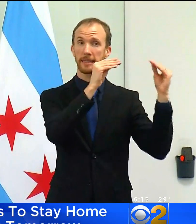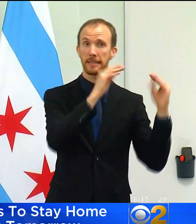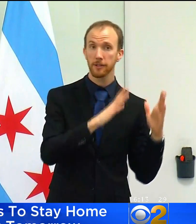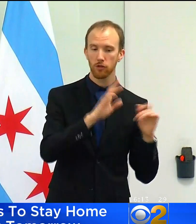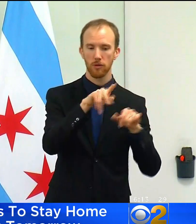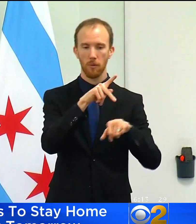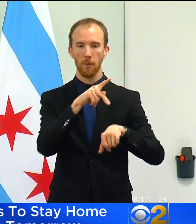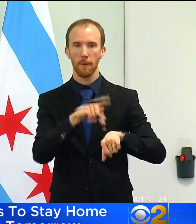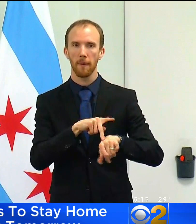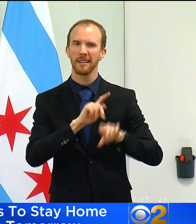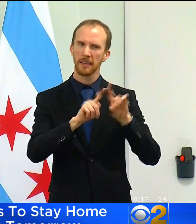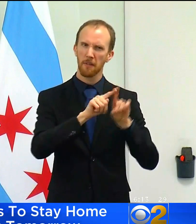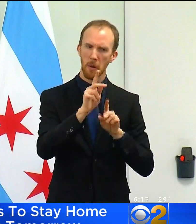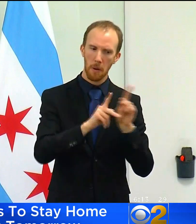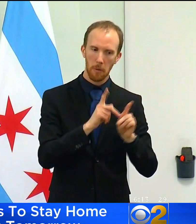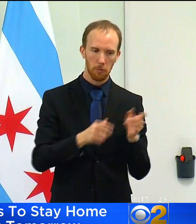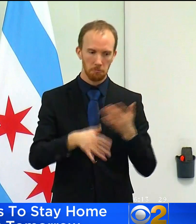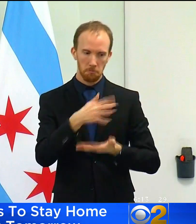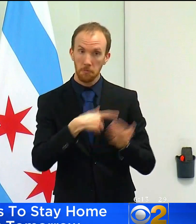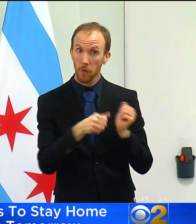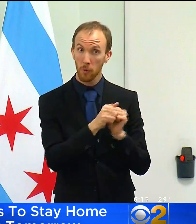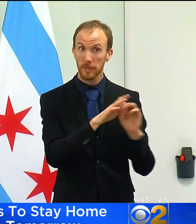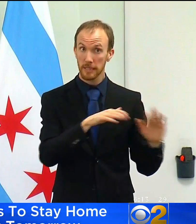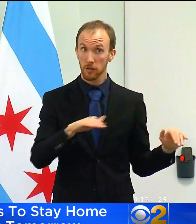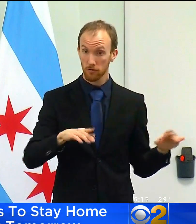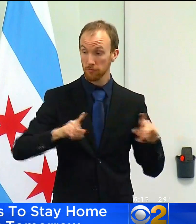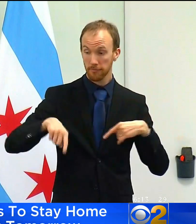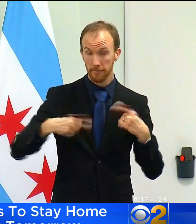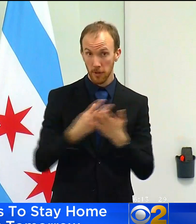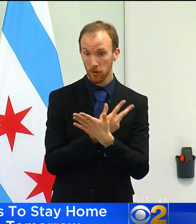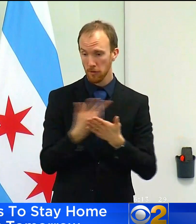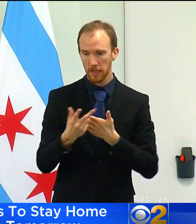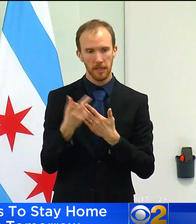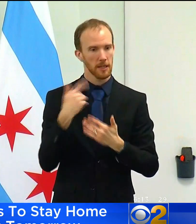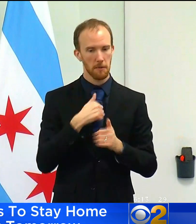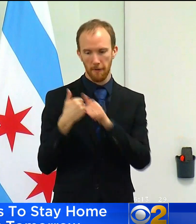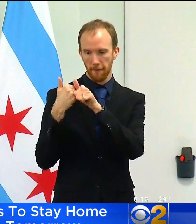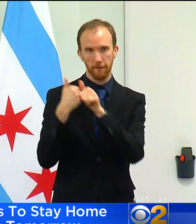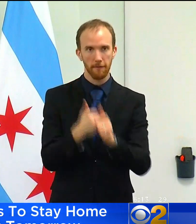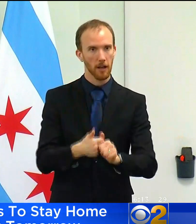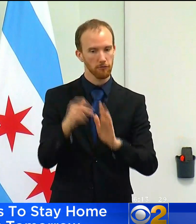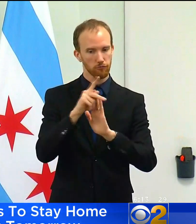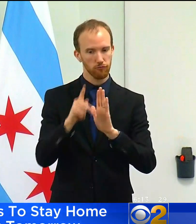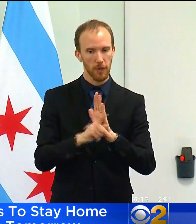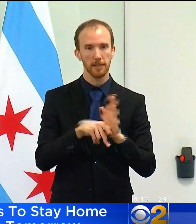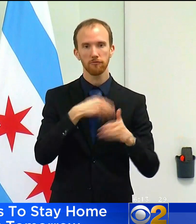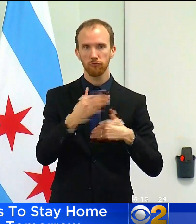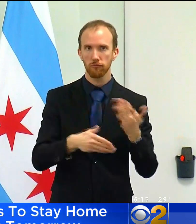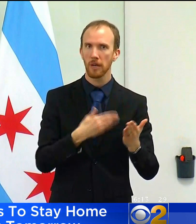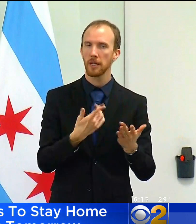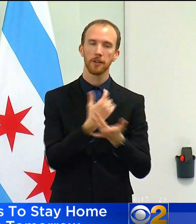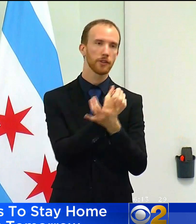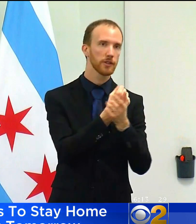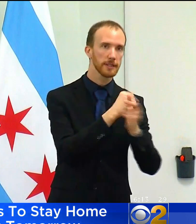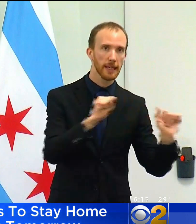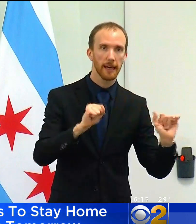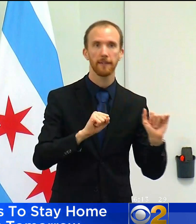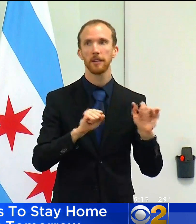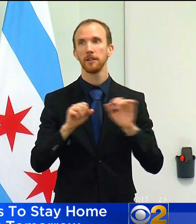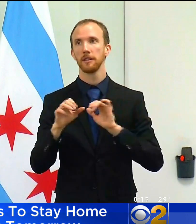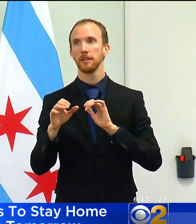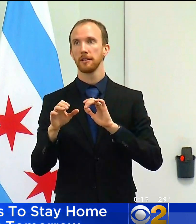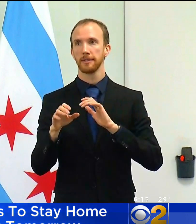principals that have been operating with children for the past three weeks have been doing exactly what the guidance has said, which is being safe, doing the health